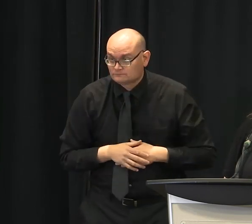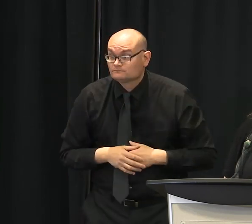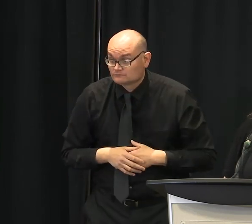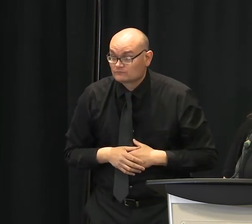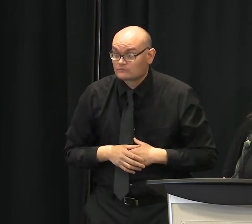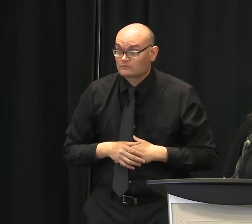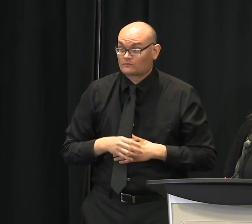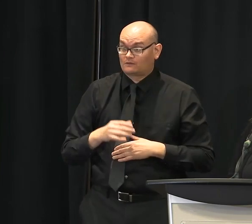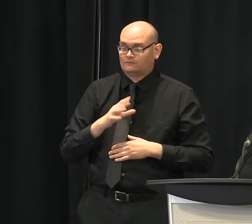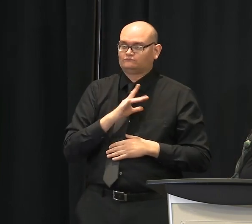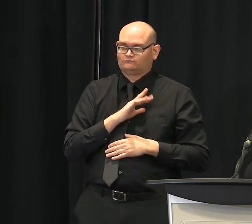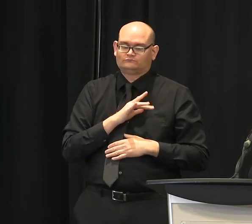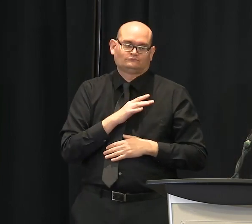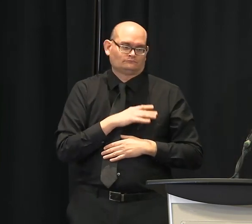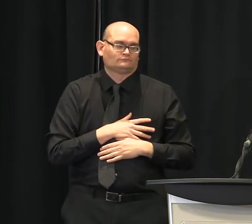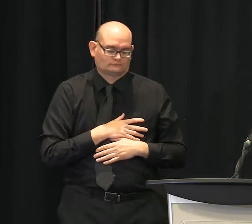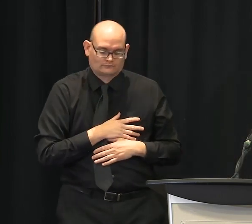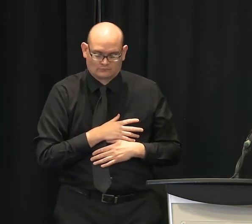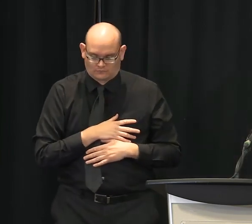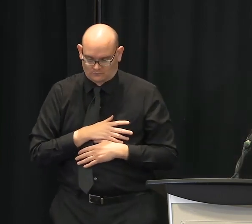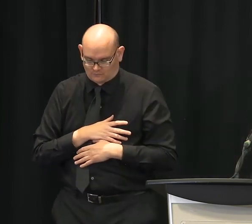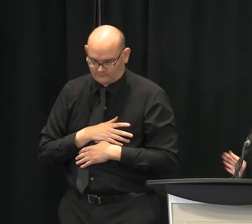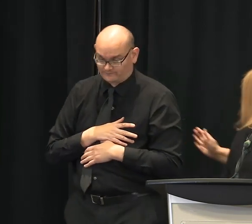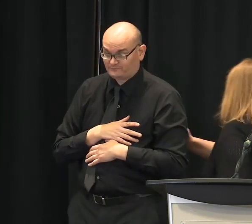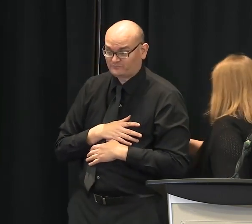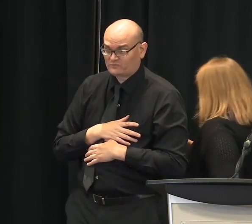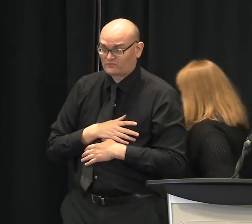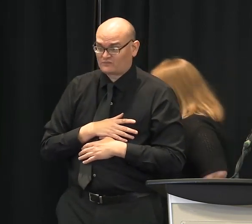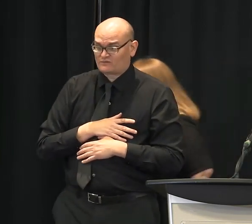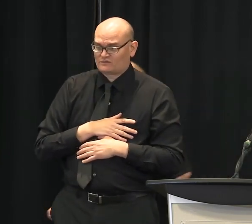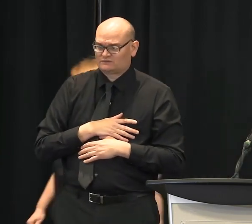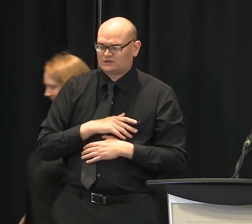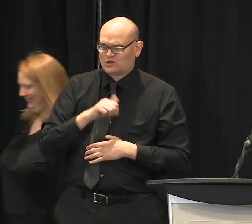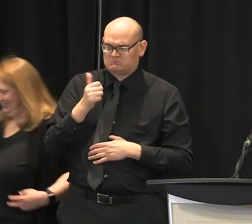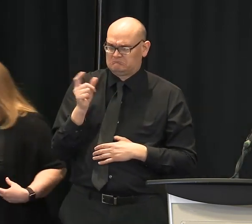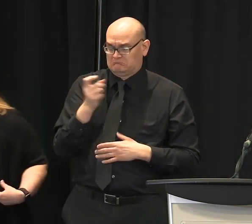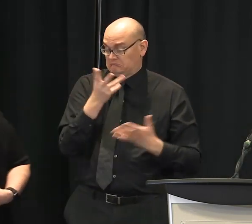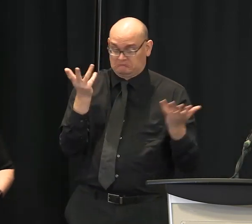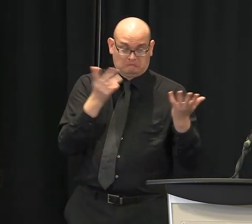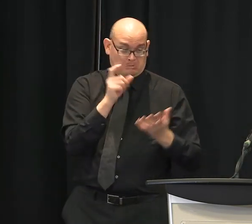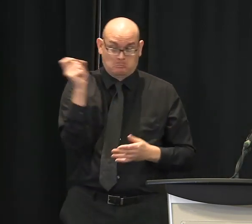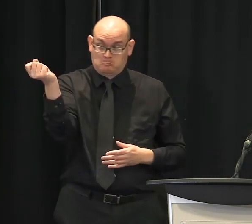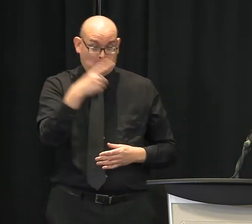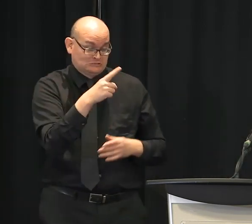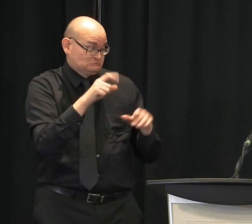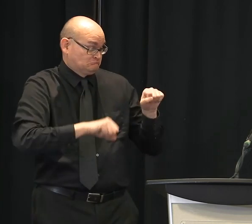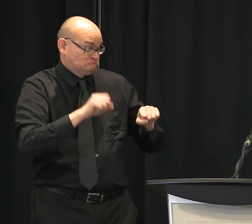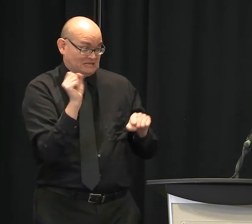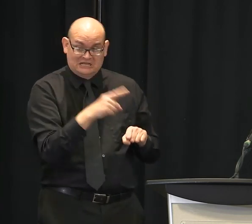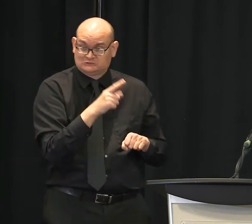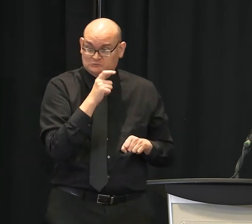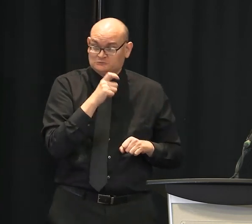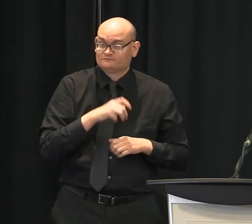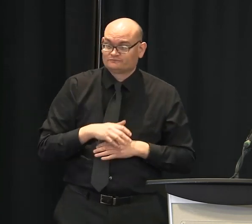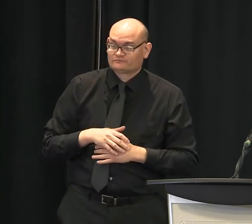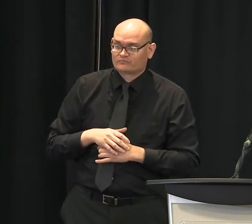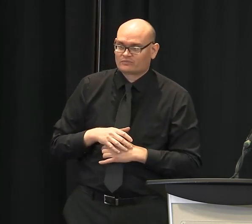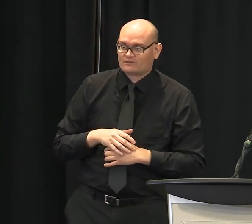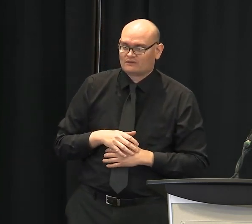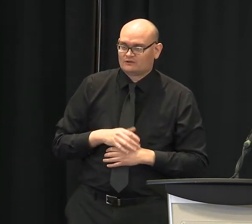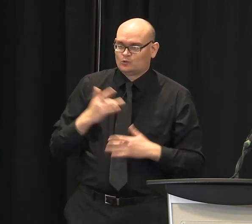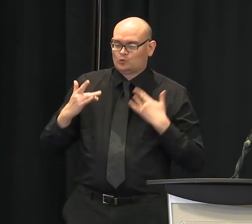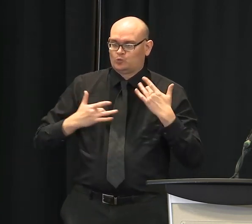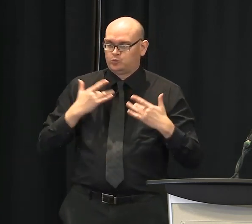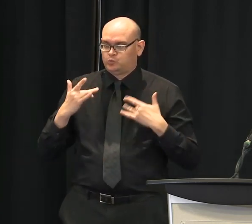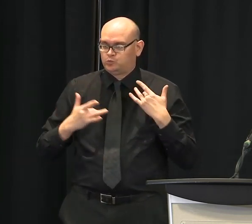And then I'm not sure who wants this, Dr. Blackstone or Dr. Ossman, but I'm encouraged by what you all both have been